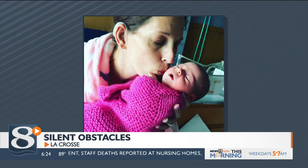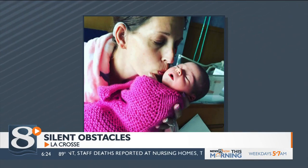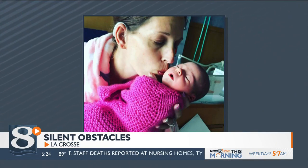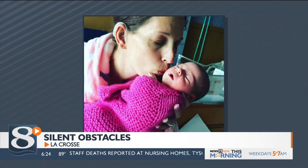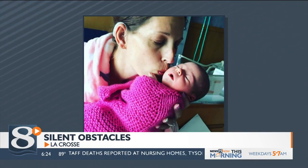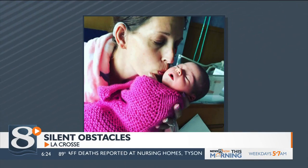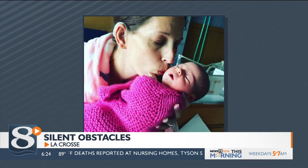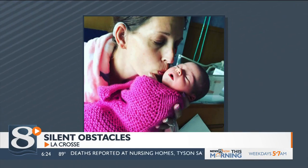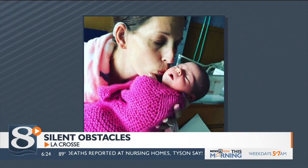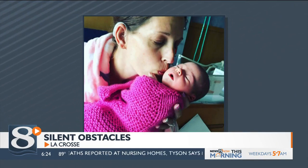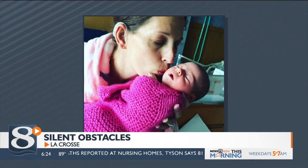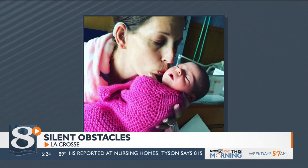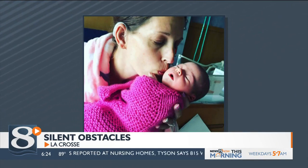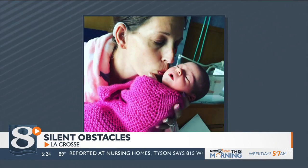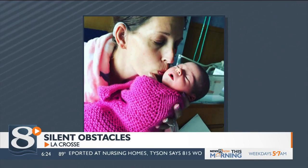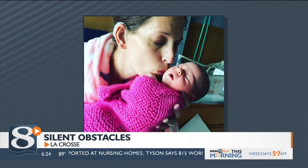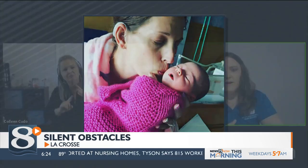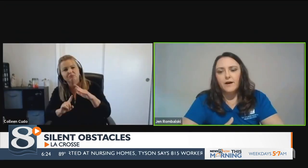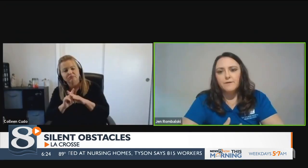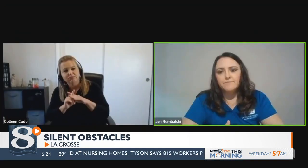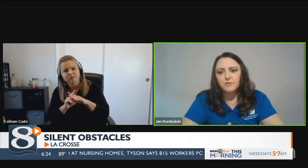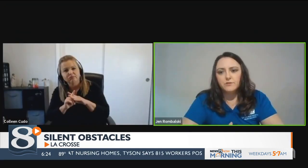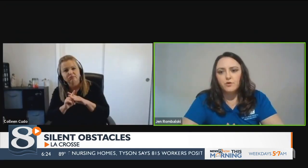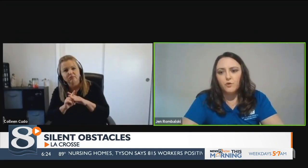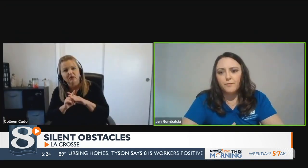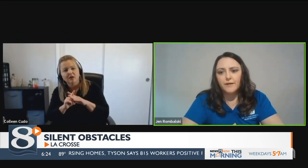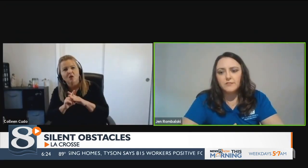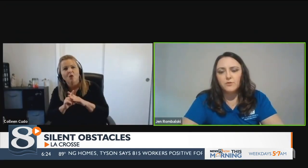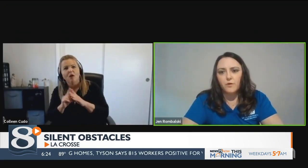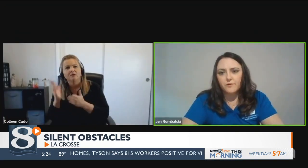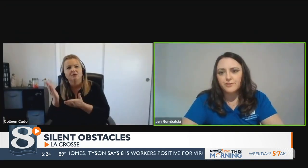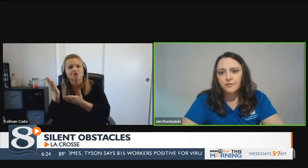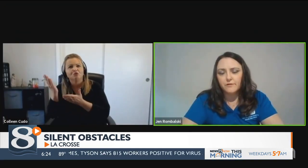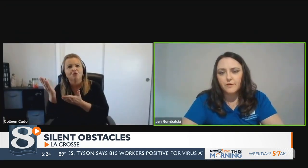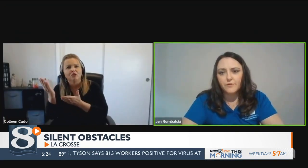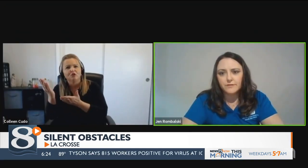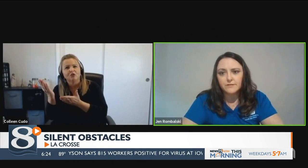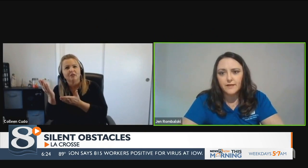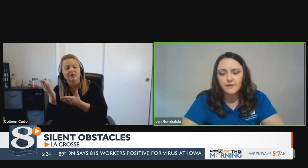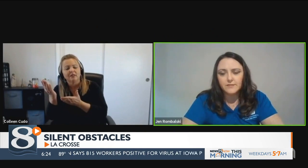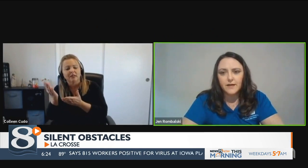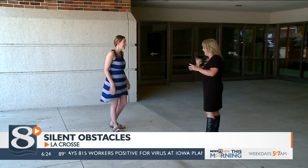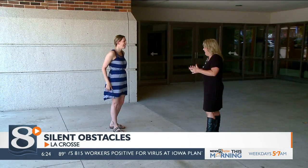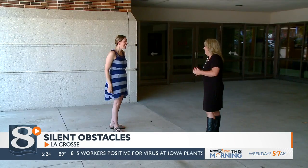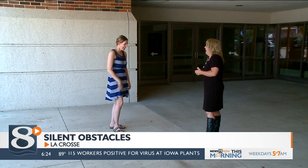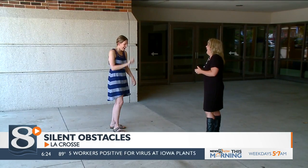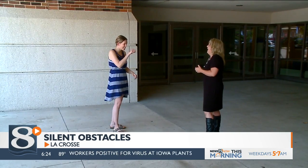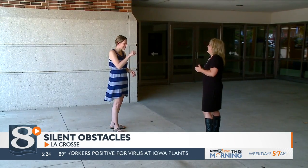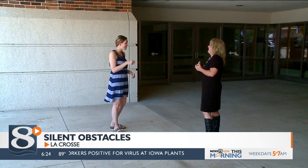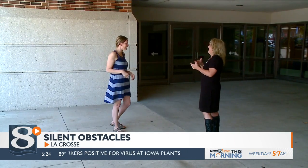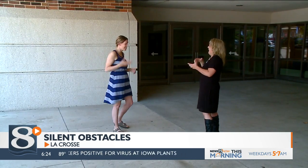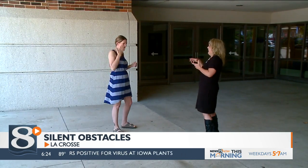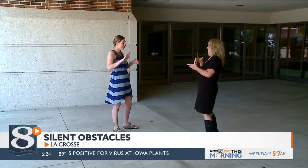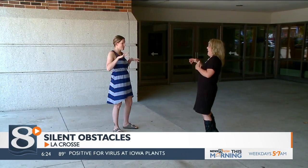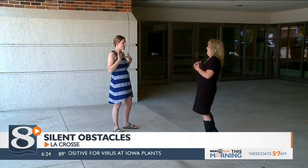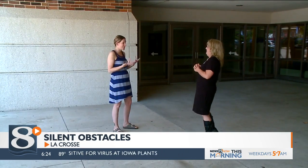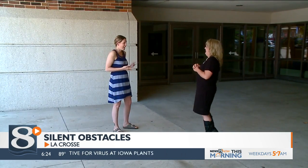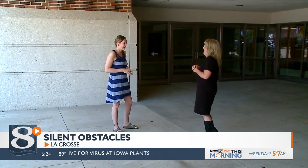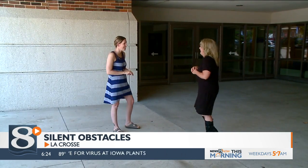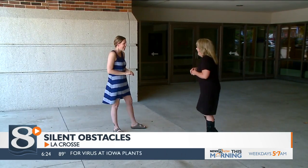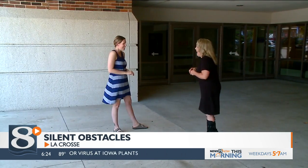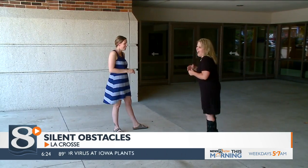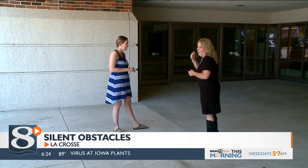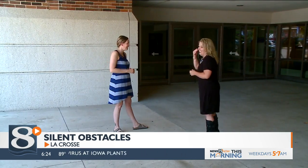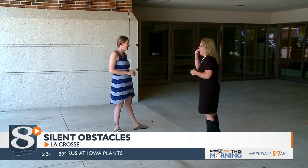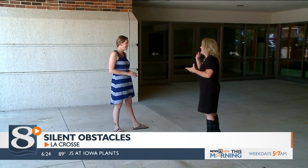So I know her for a while. She's great. Evie and Colleen may be separate from each other when the news is on, but they always have a bond to